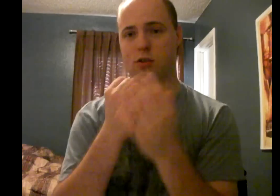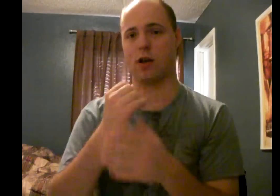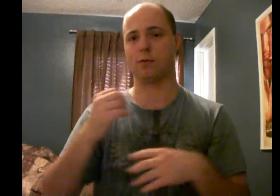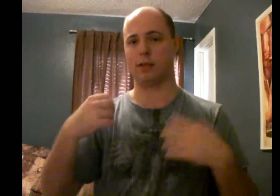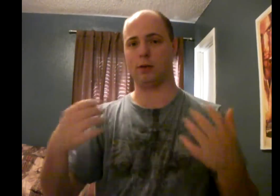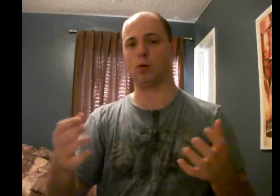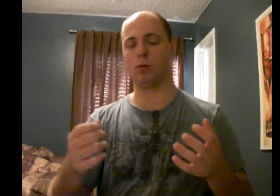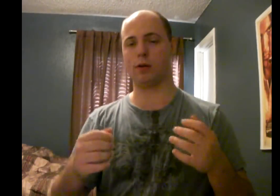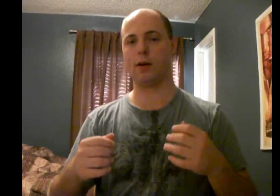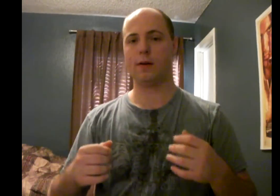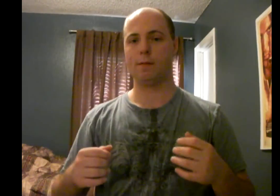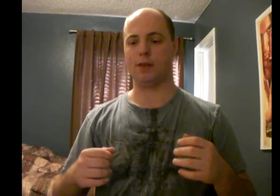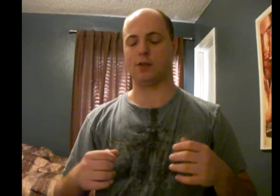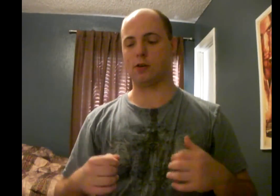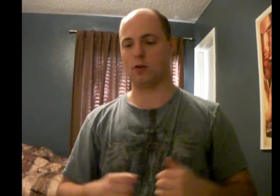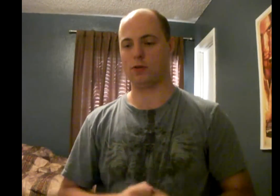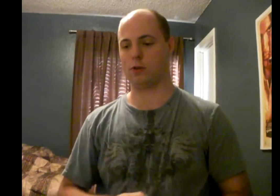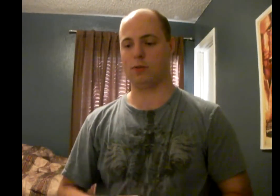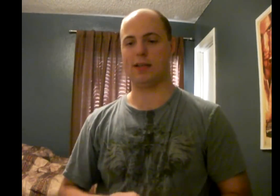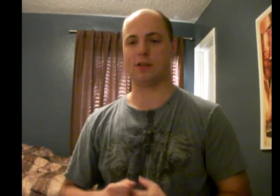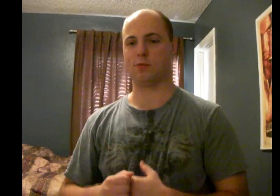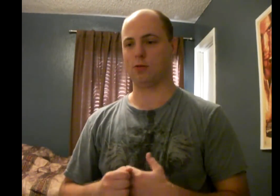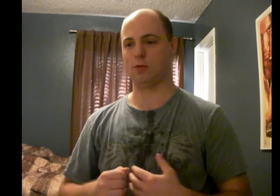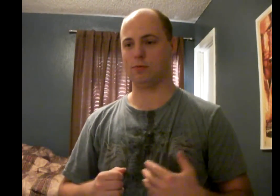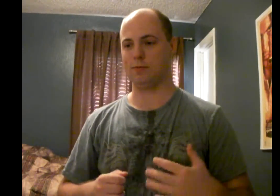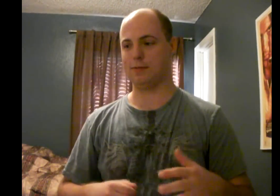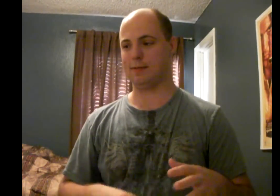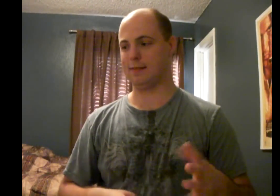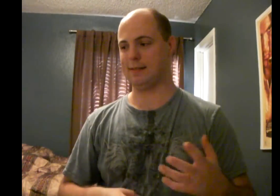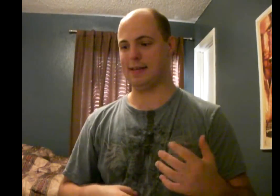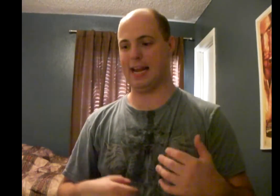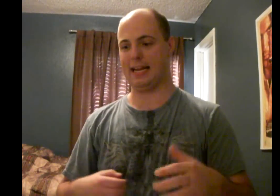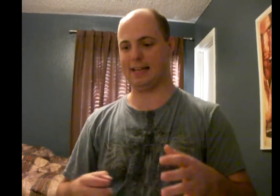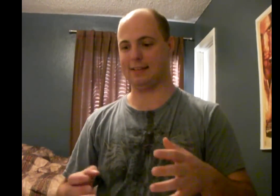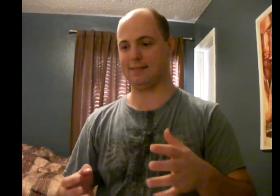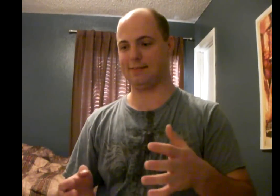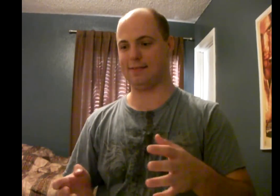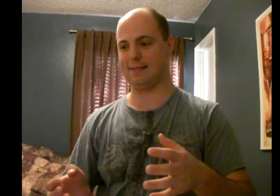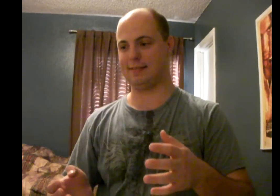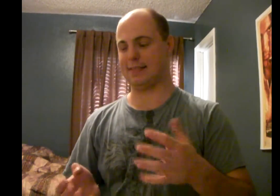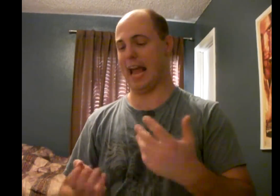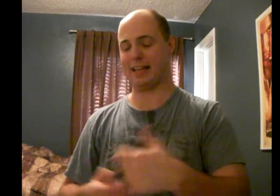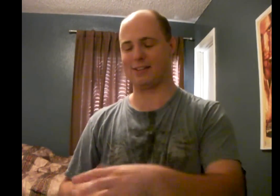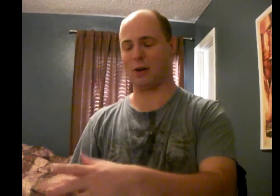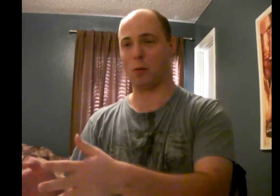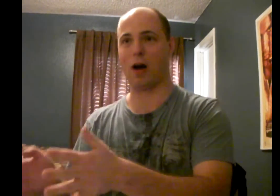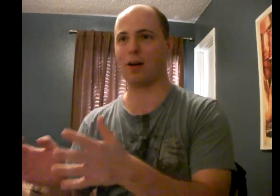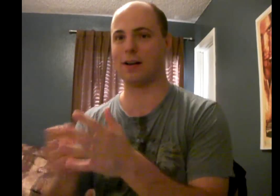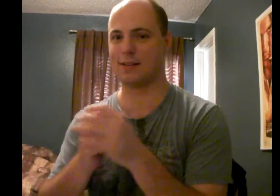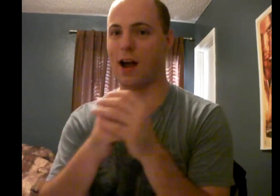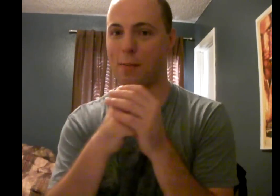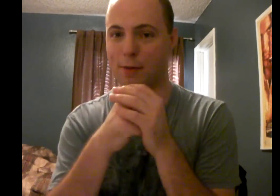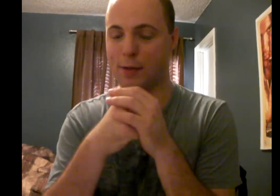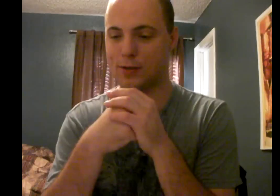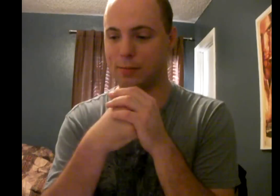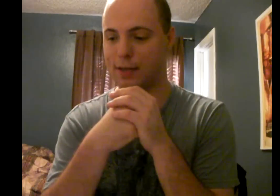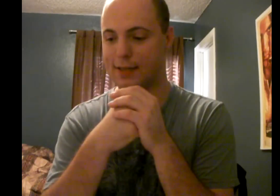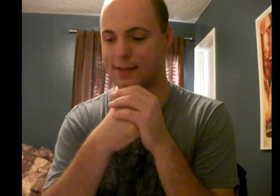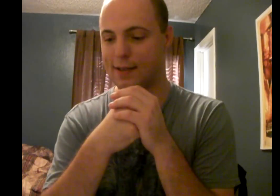starts off really cool where these girls are doing, like, this real naked dance underwater as opera music plays.